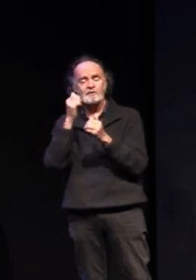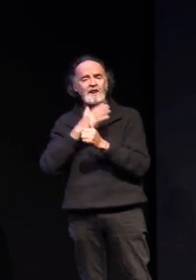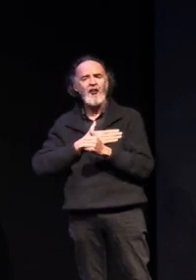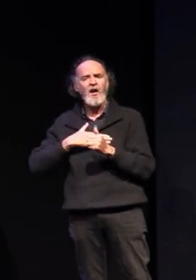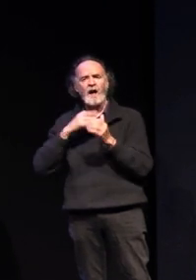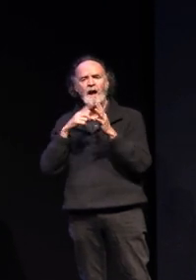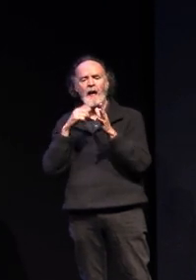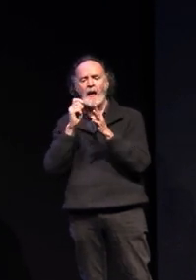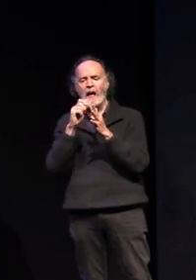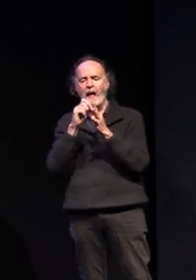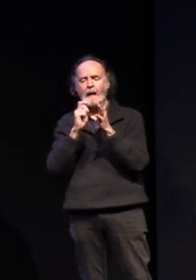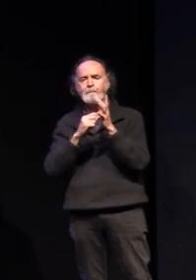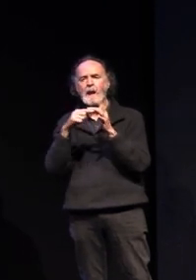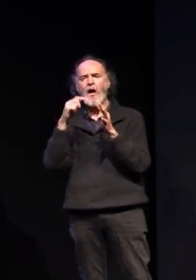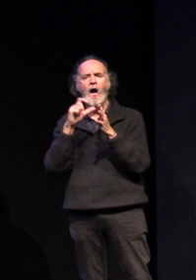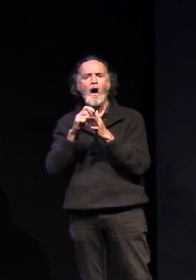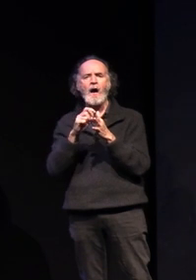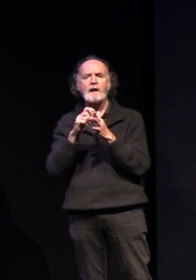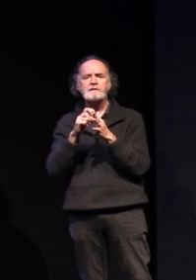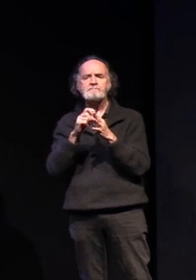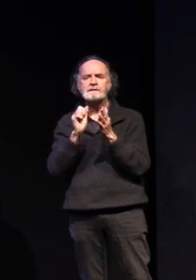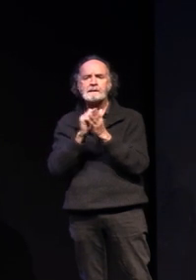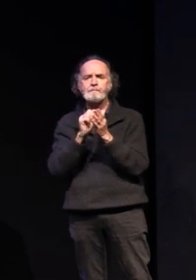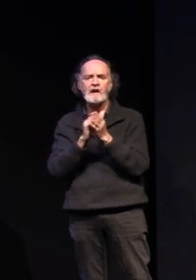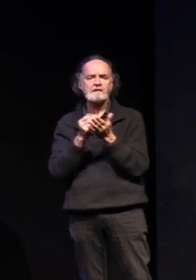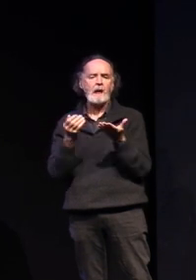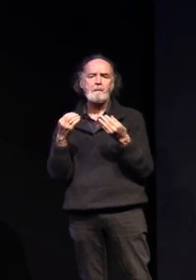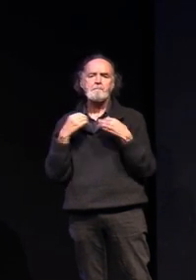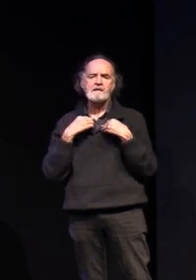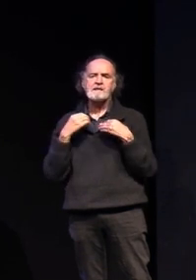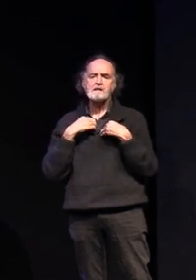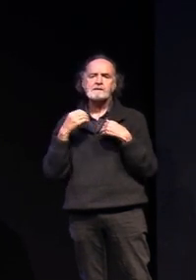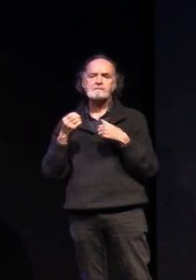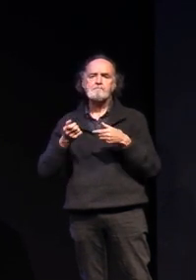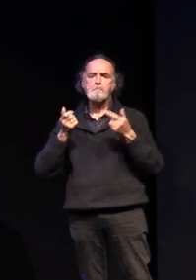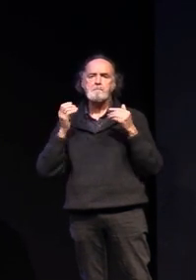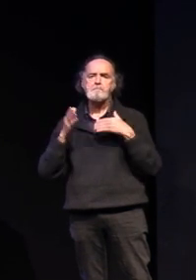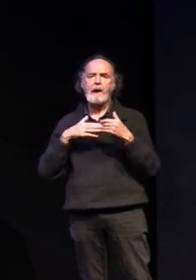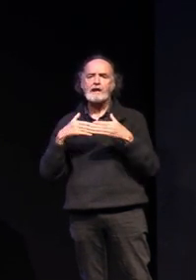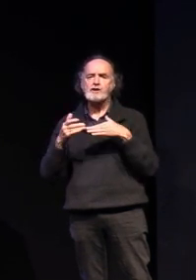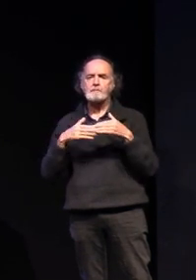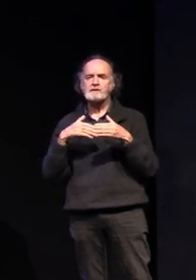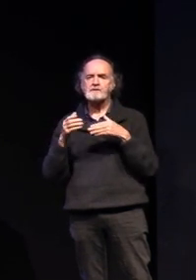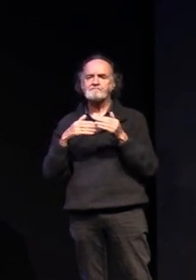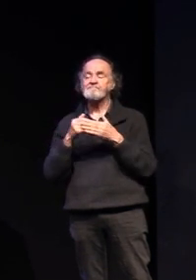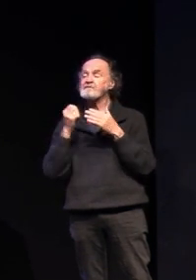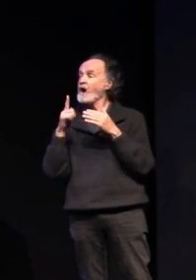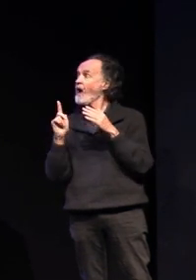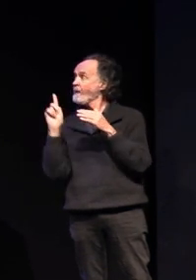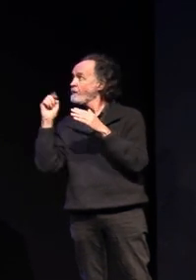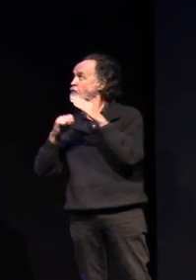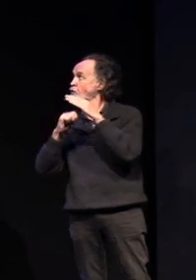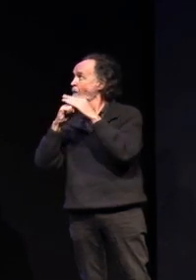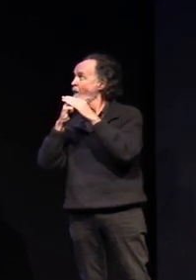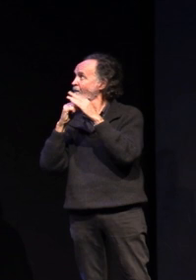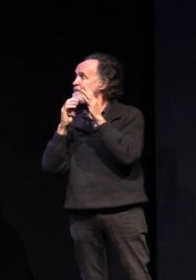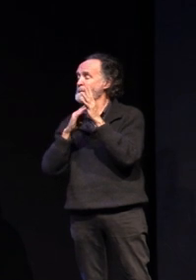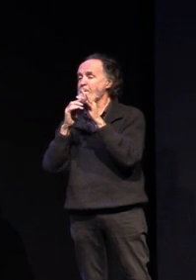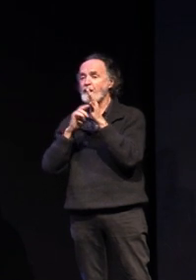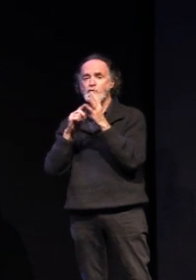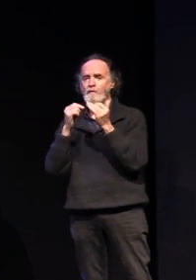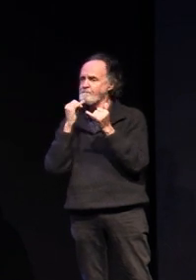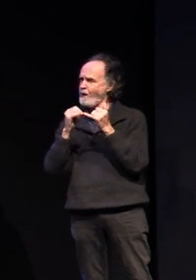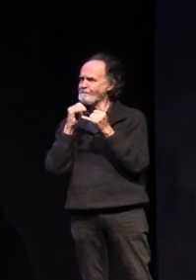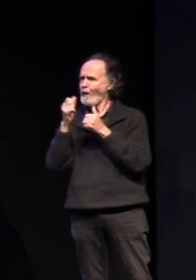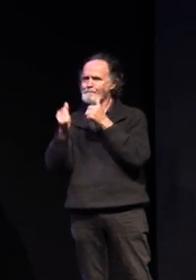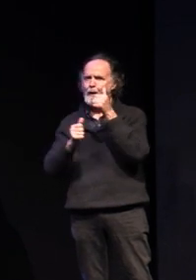applied business management and things and that's why they um are conveniently at the top of the menu there they're very popular with their